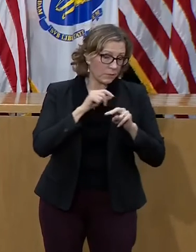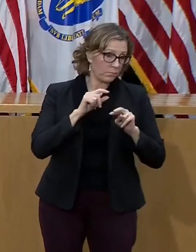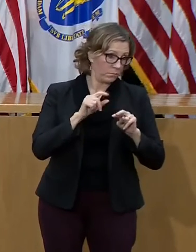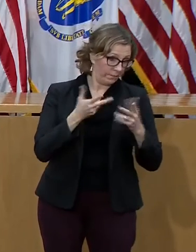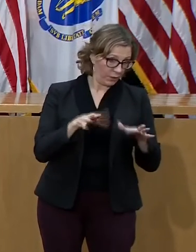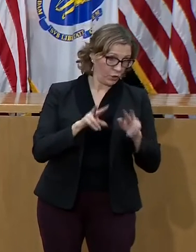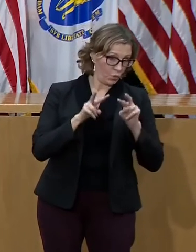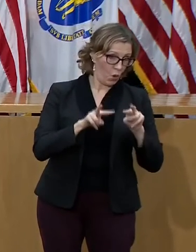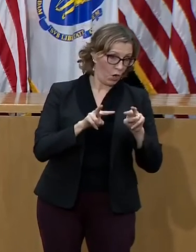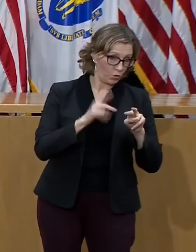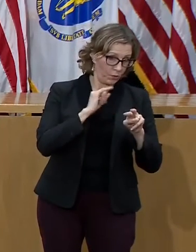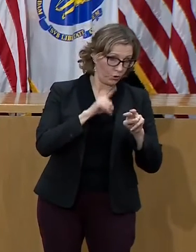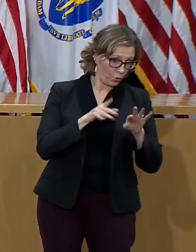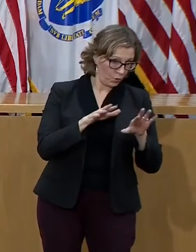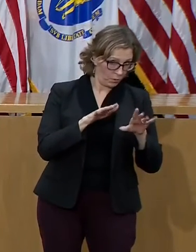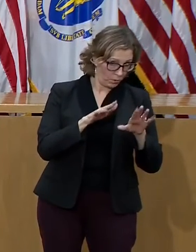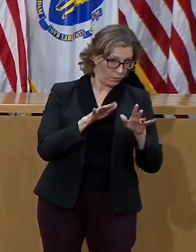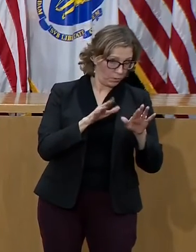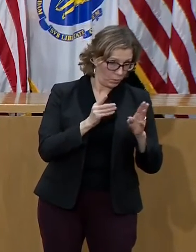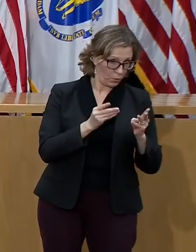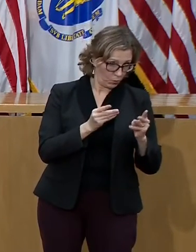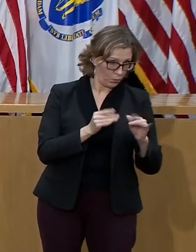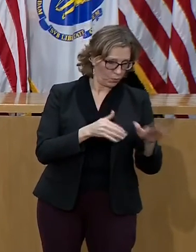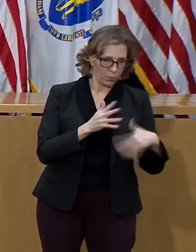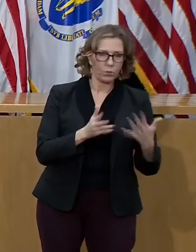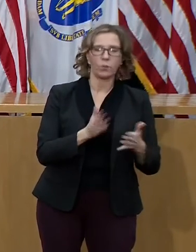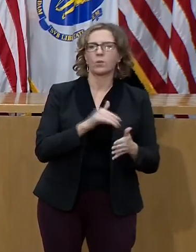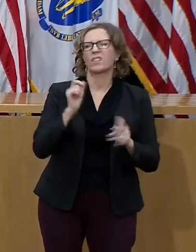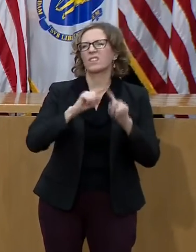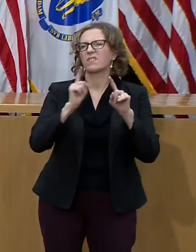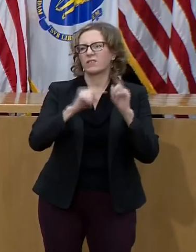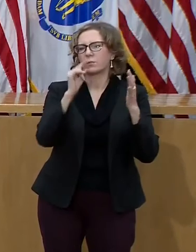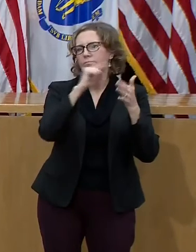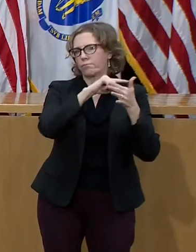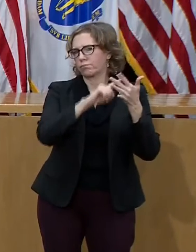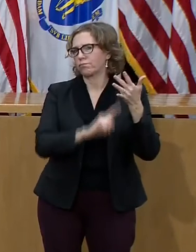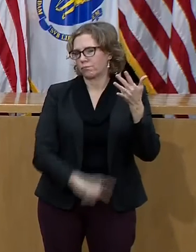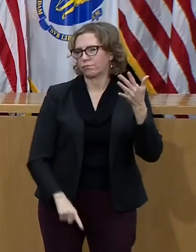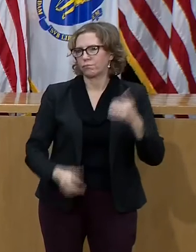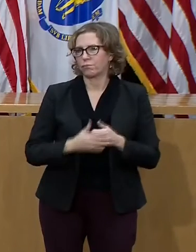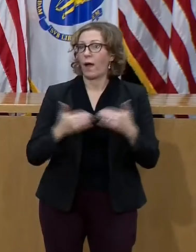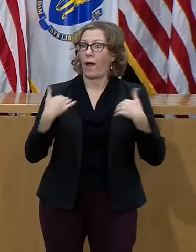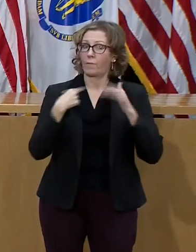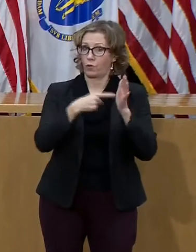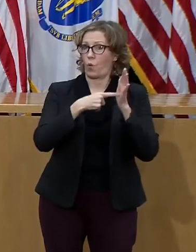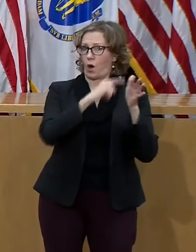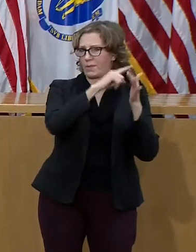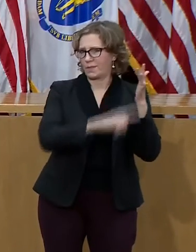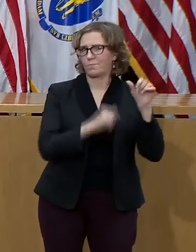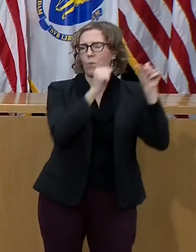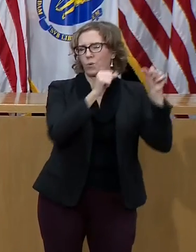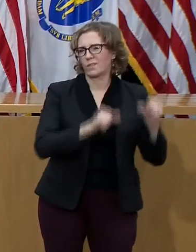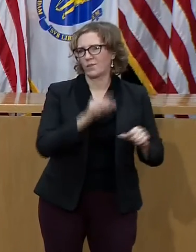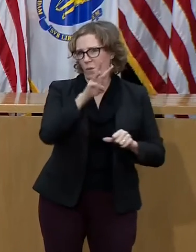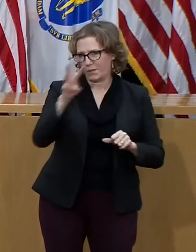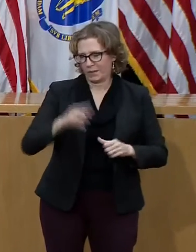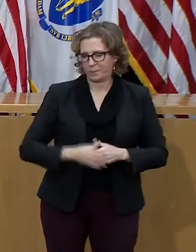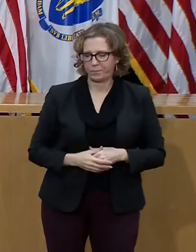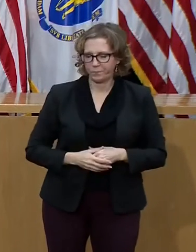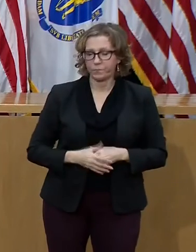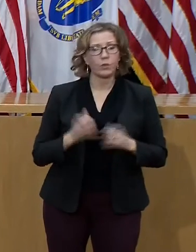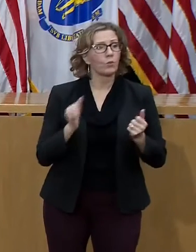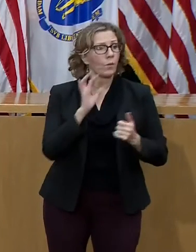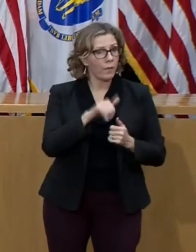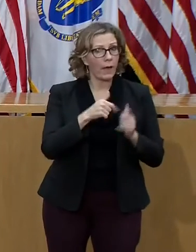appointment process. So given that those are the requirements, we came up with option two. Phase two